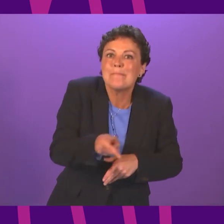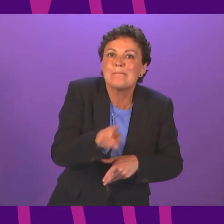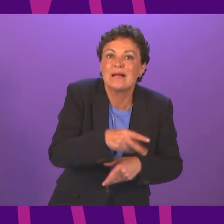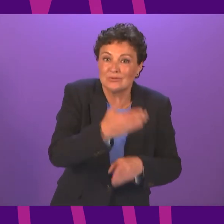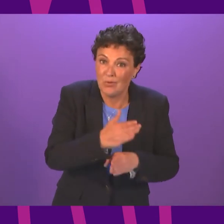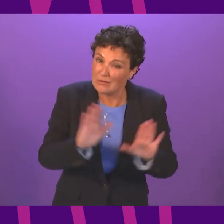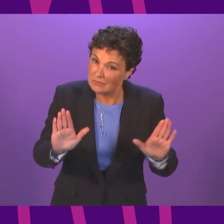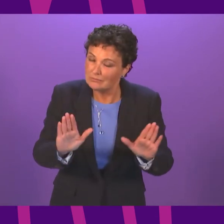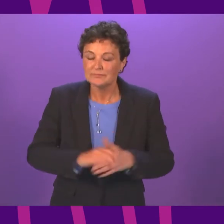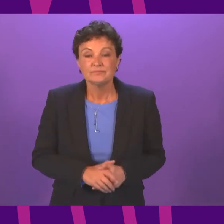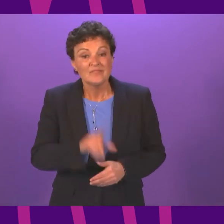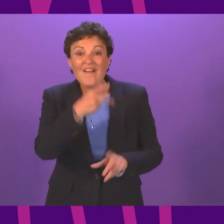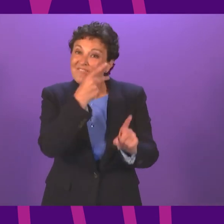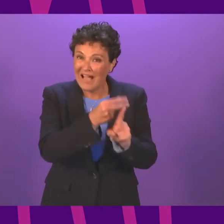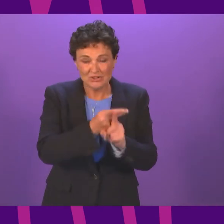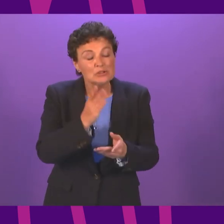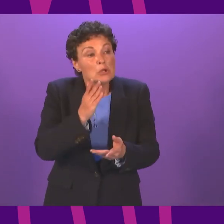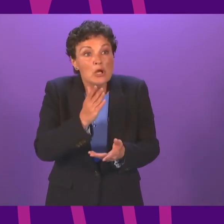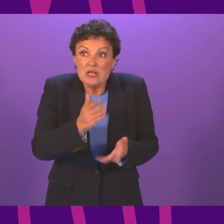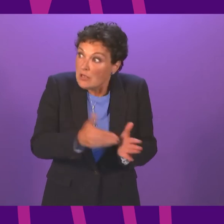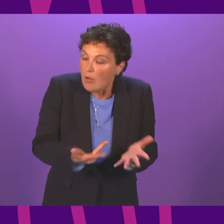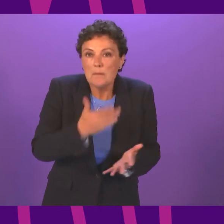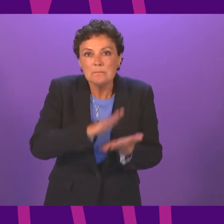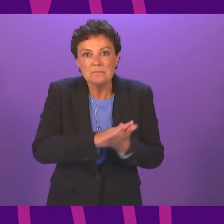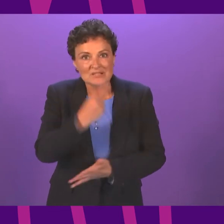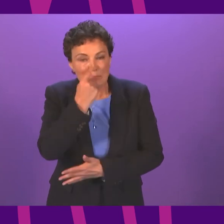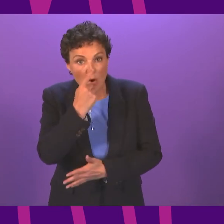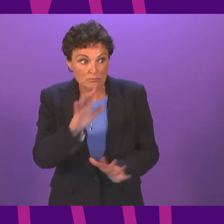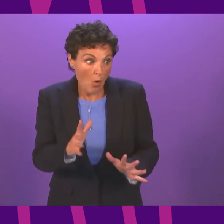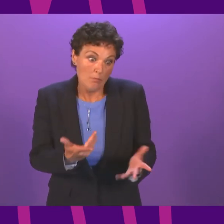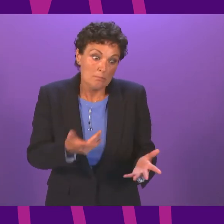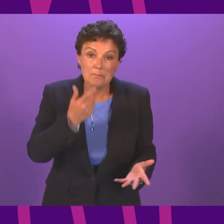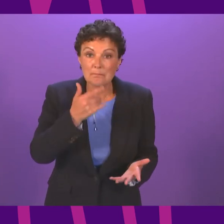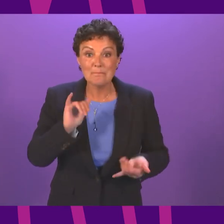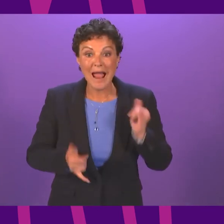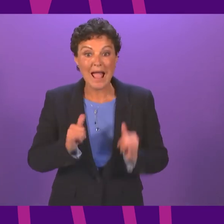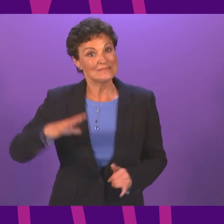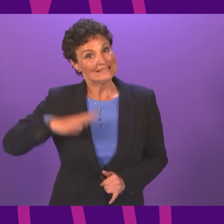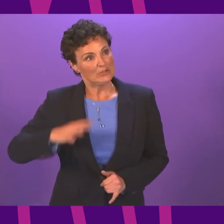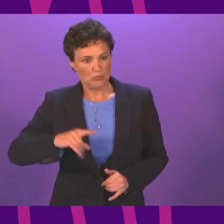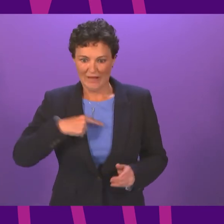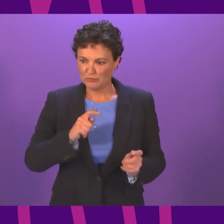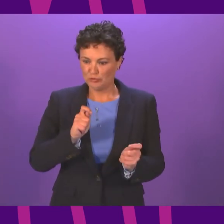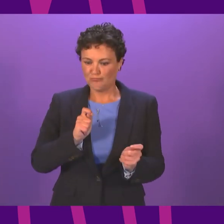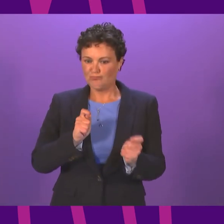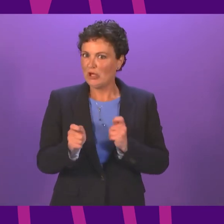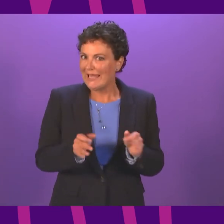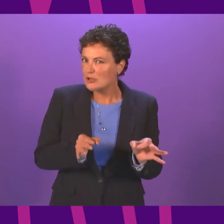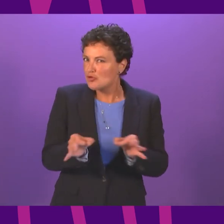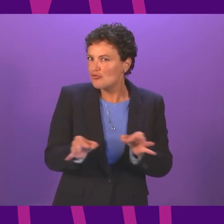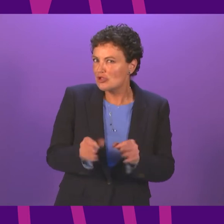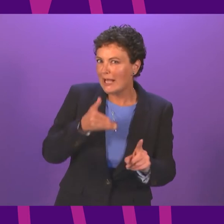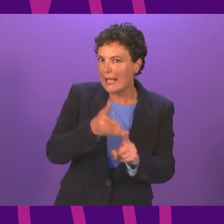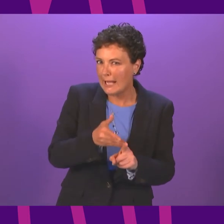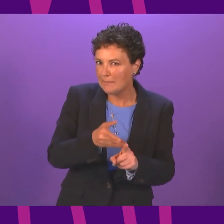virus causes. Vaccination means it is now possible, indeed it is perhaps necessary, to shift our strategic aim and reduce the wider